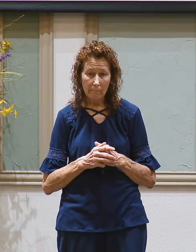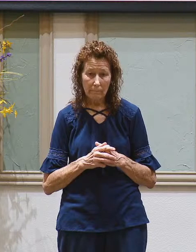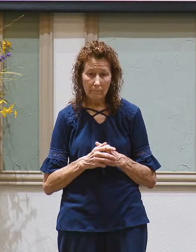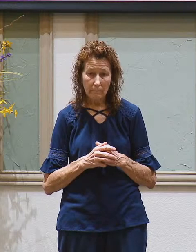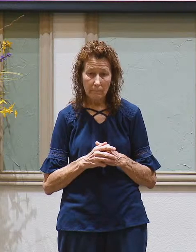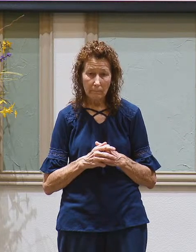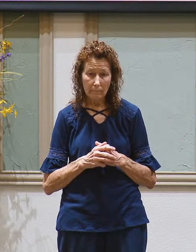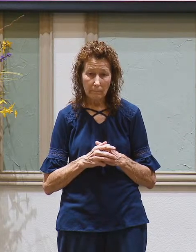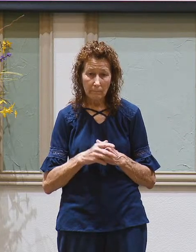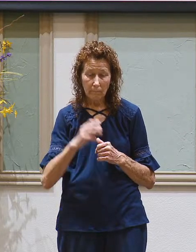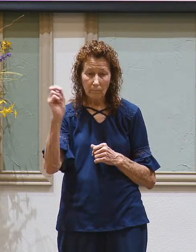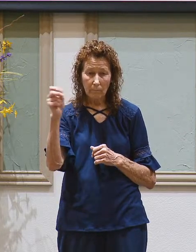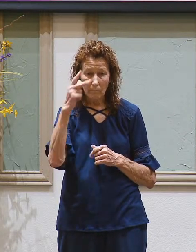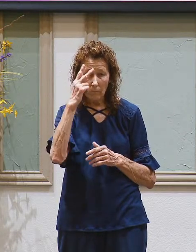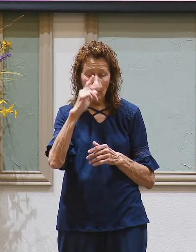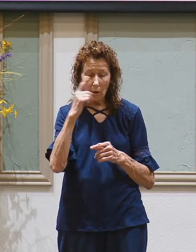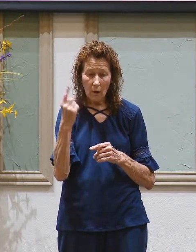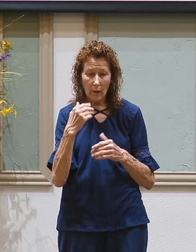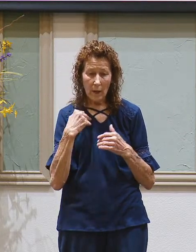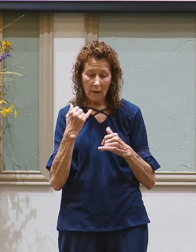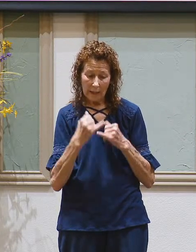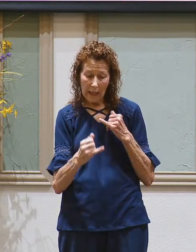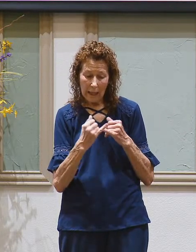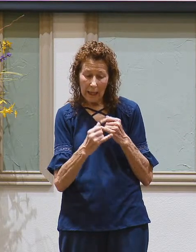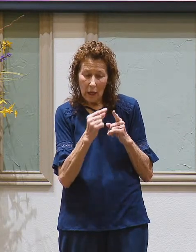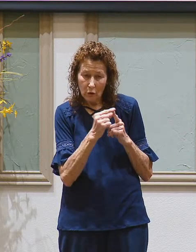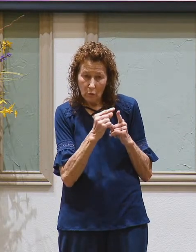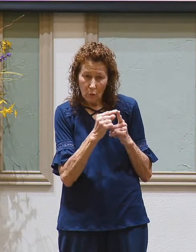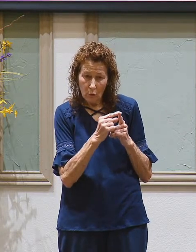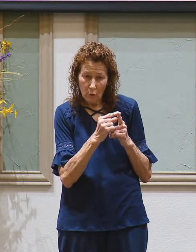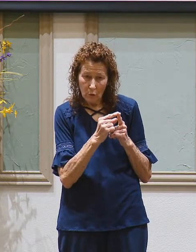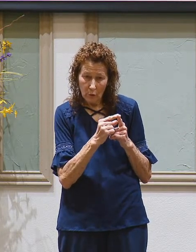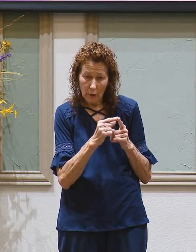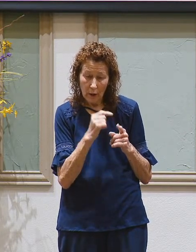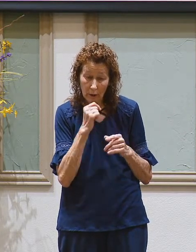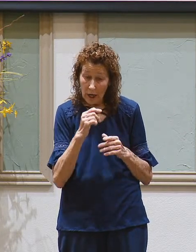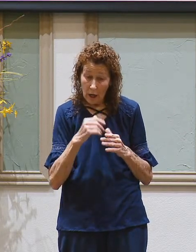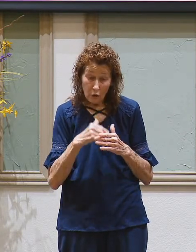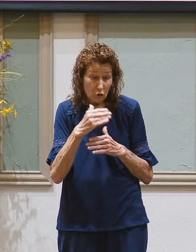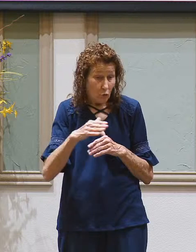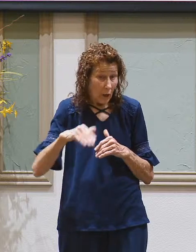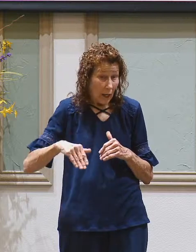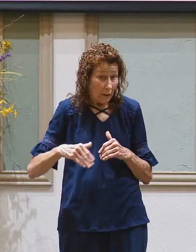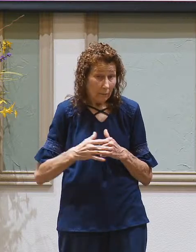but grace always gets the last word it's not too late